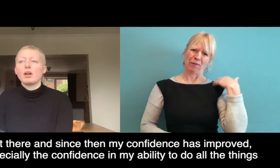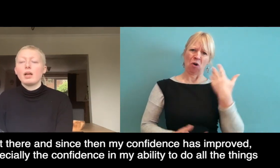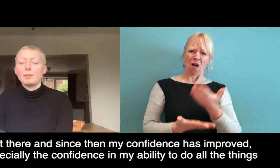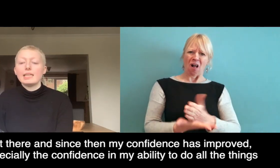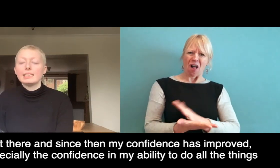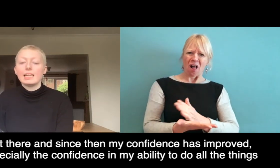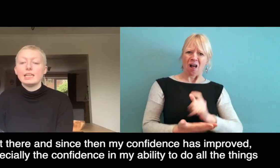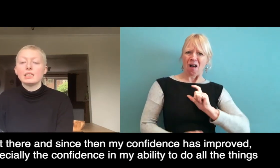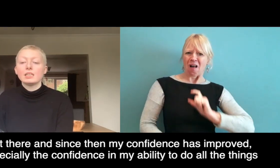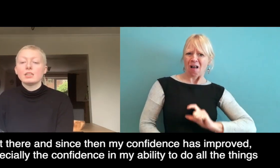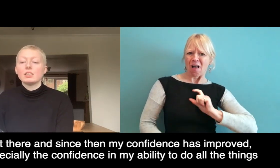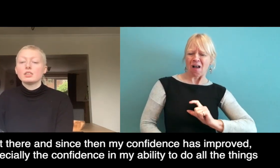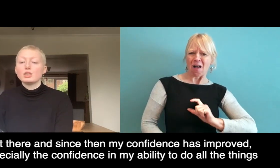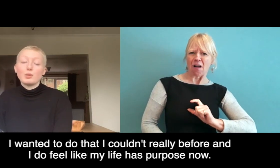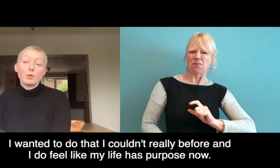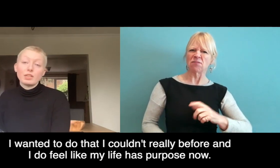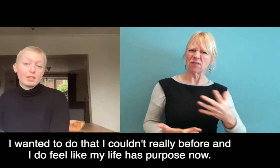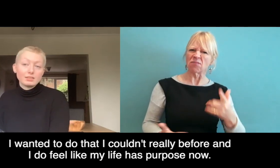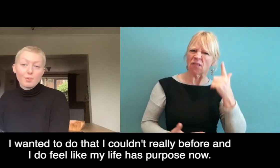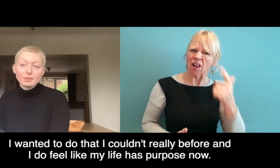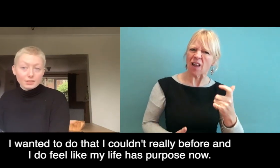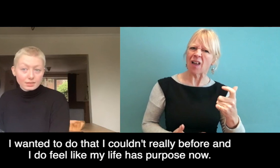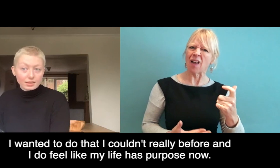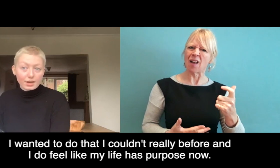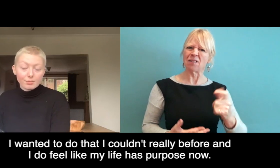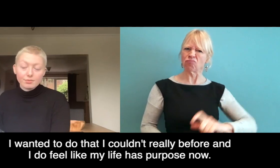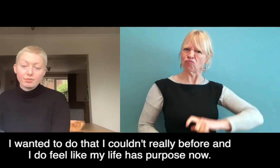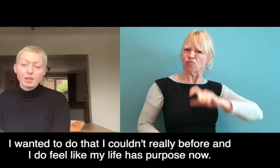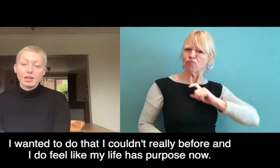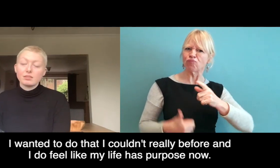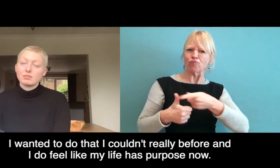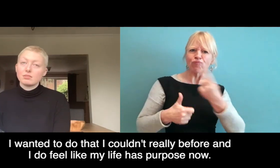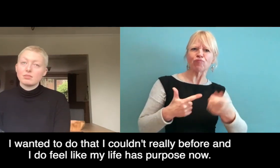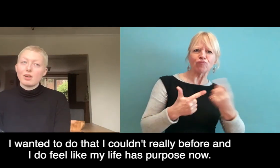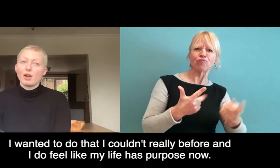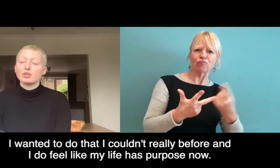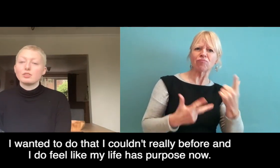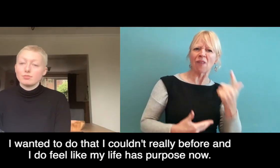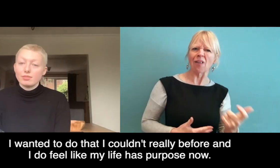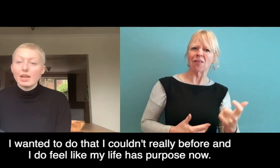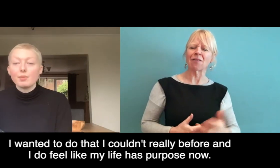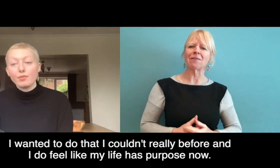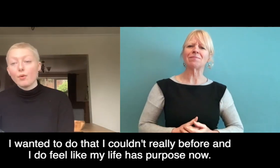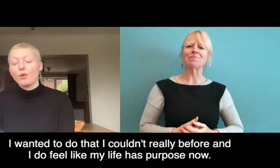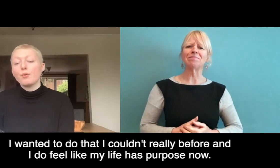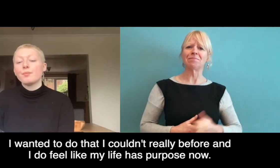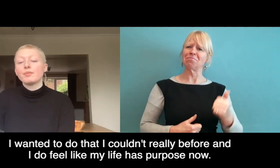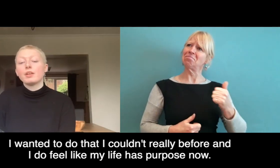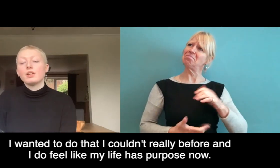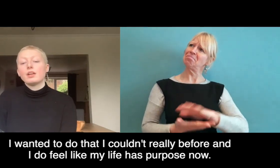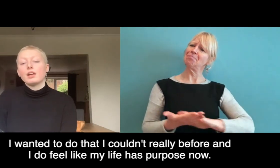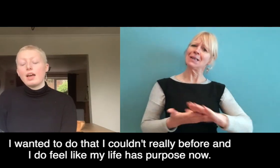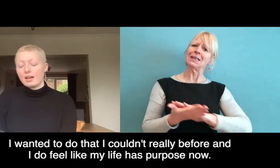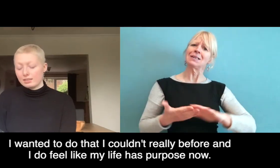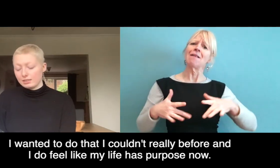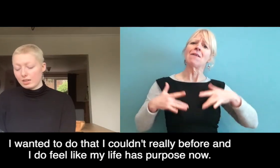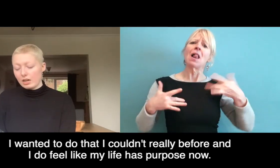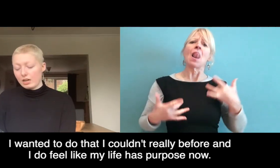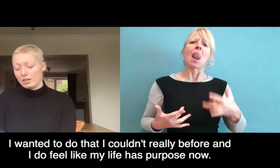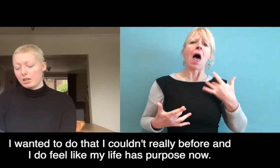ability to do all the things I wanted to do that I couldn't really before. And I